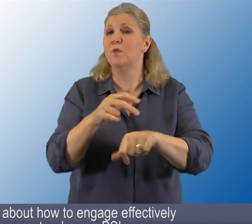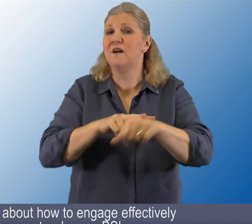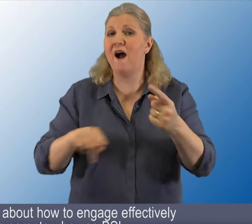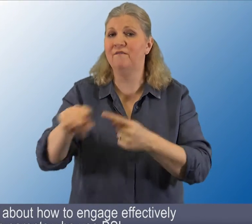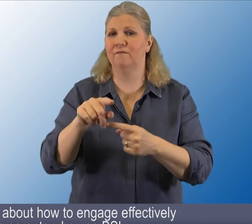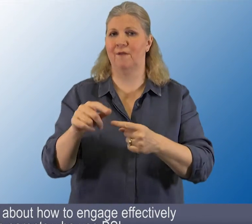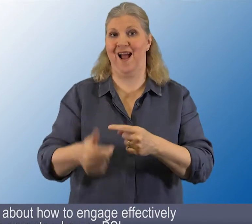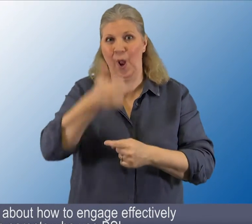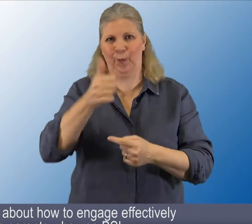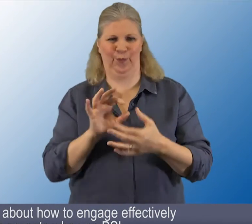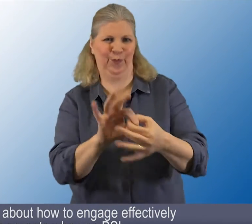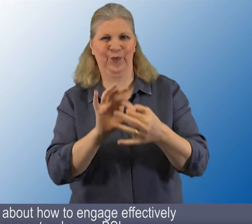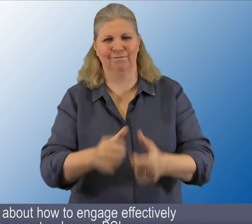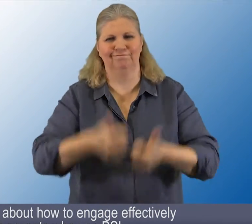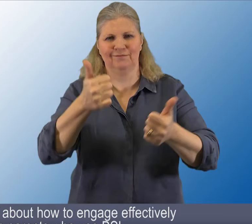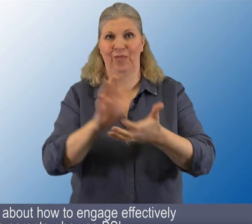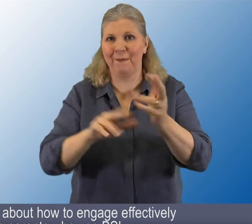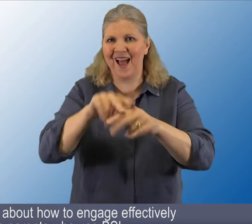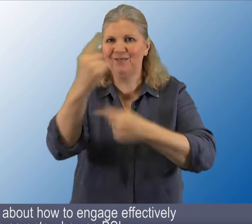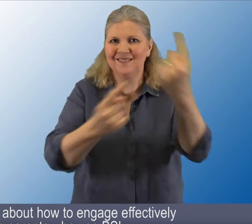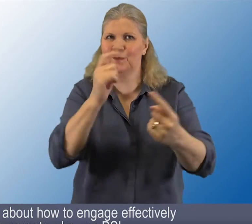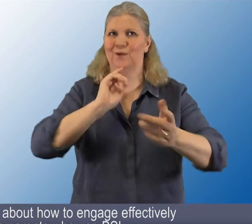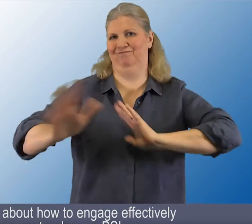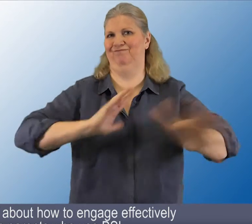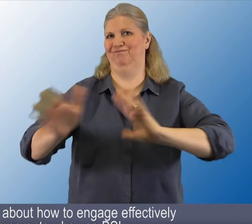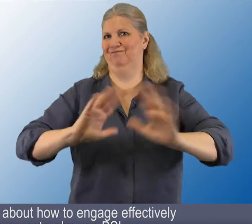staff about how to engage effectively with parents who use BSL.